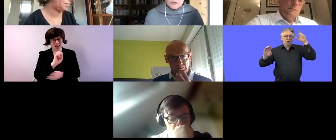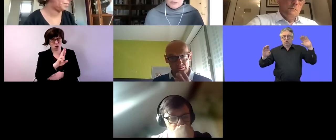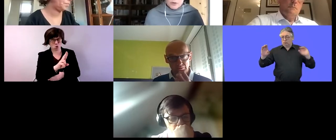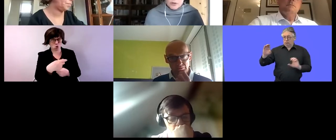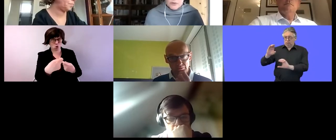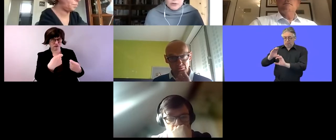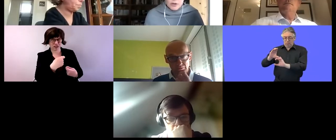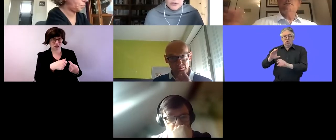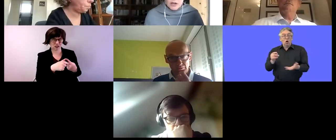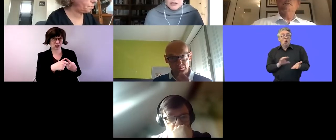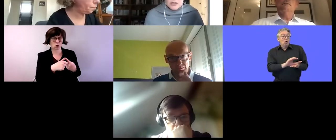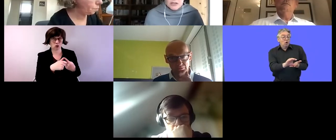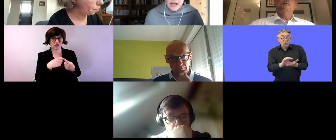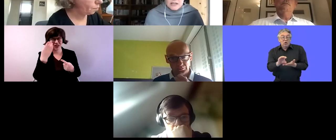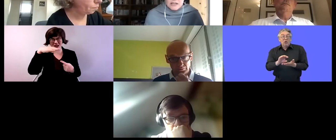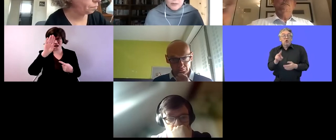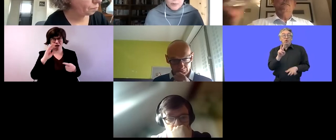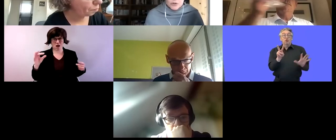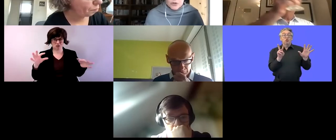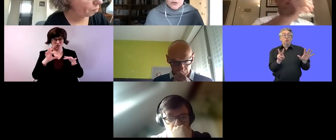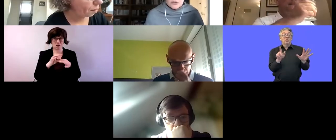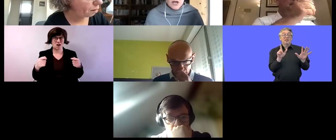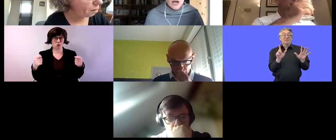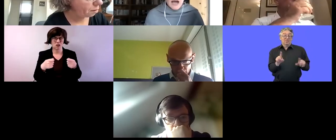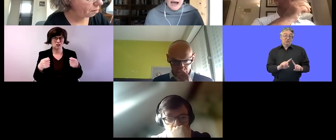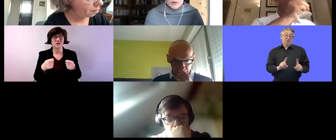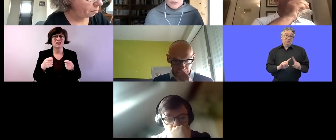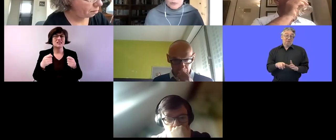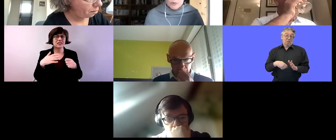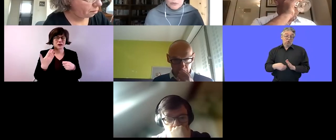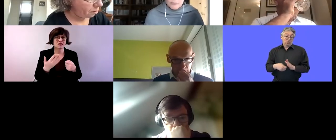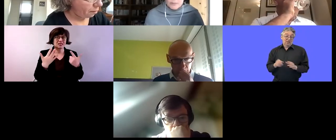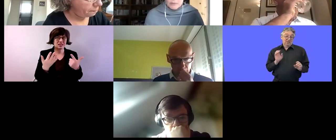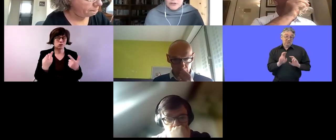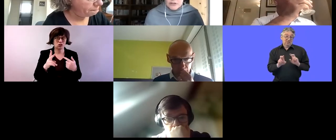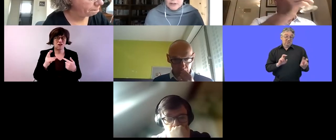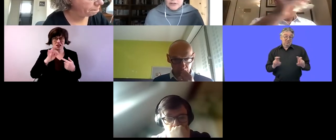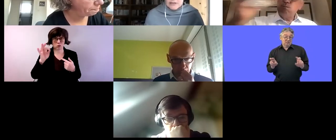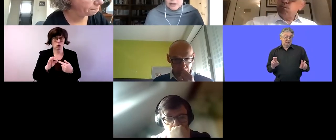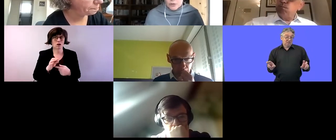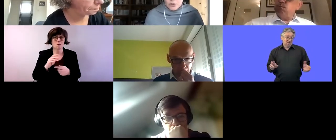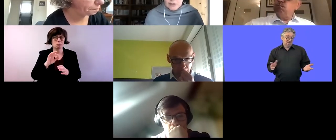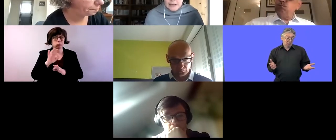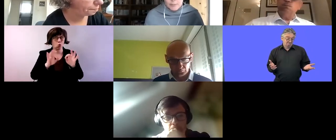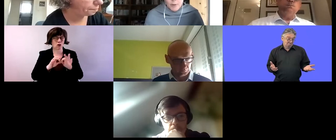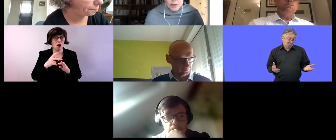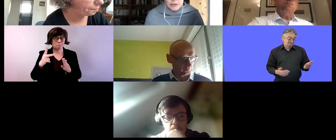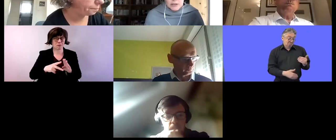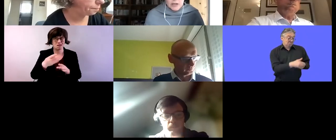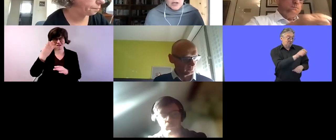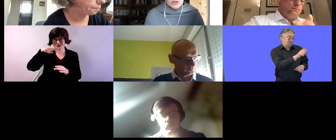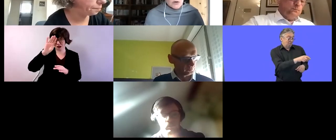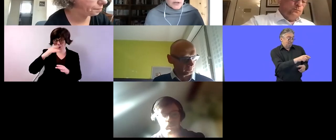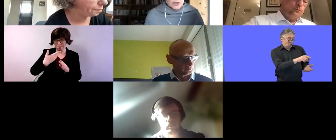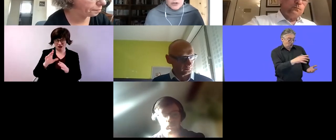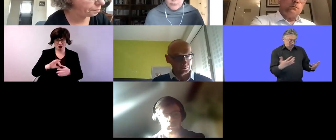different programs across ireland to test approaches to how you would move people with disabilities closer to the labor market